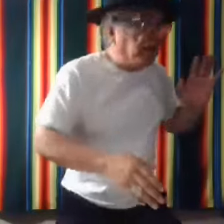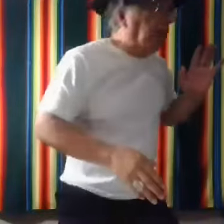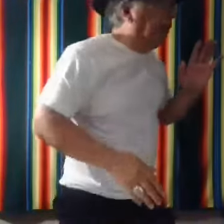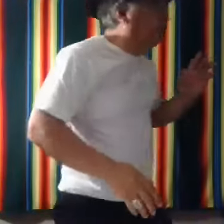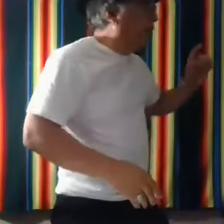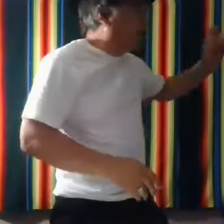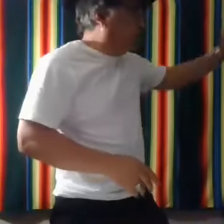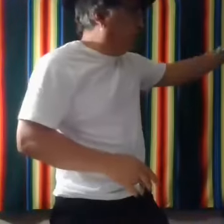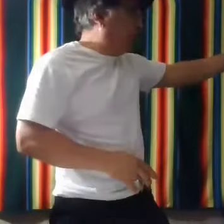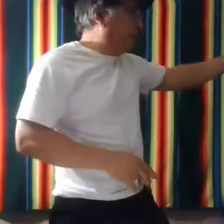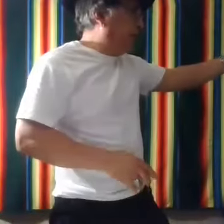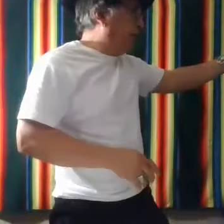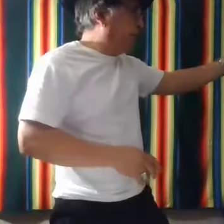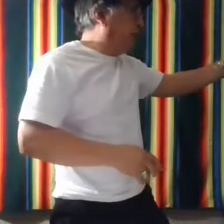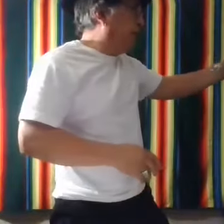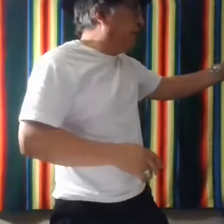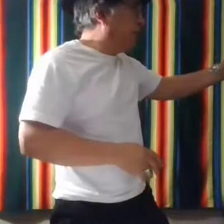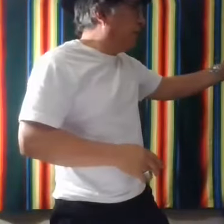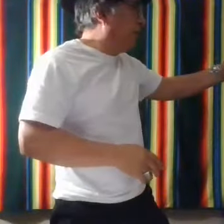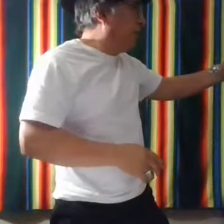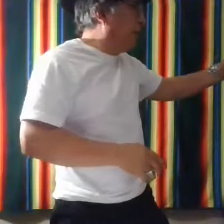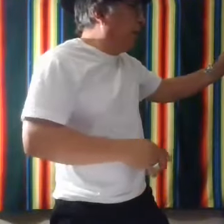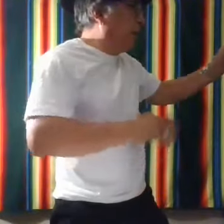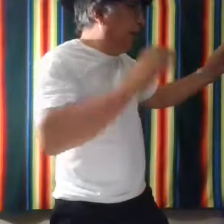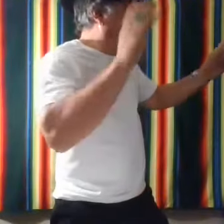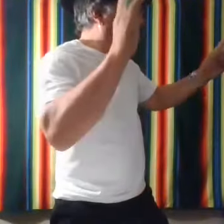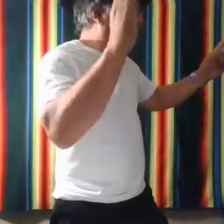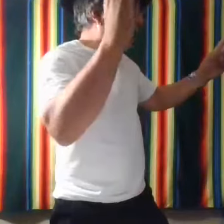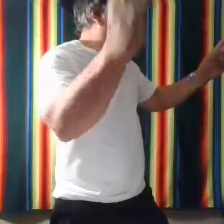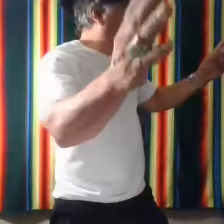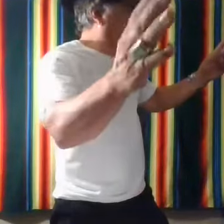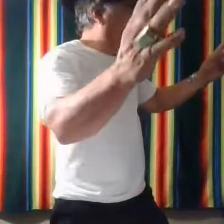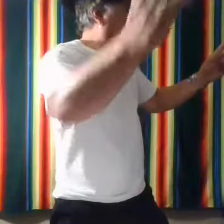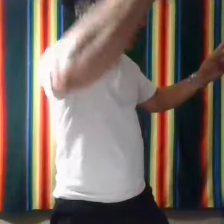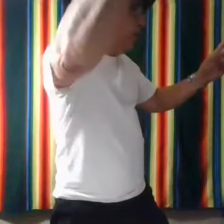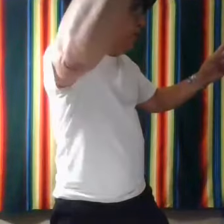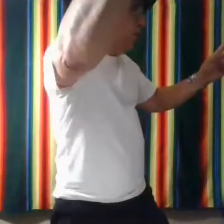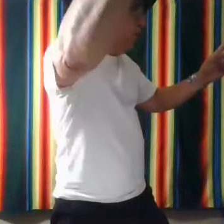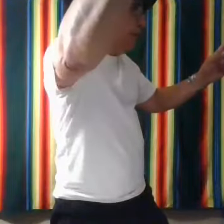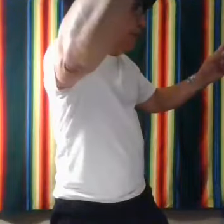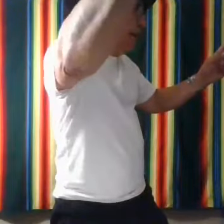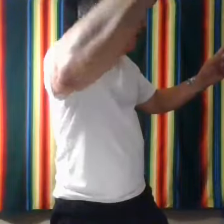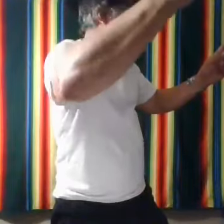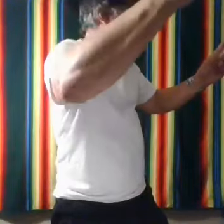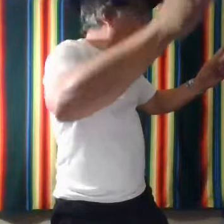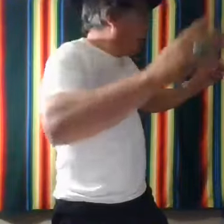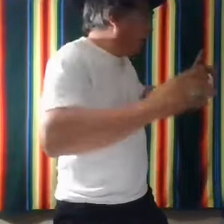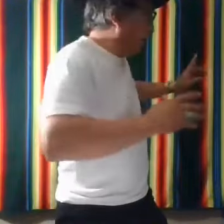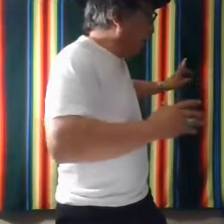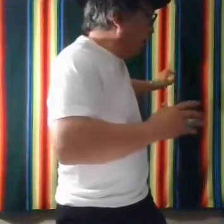stand here. I'm facing East right now. Then my left hand would be South. And